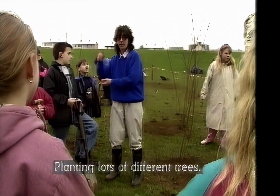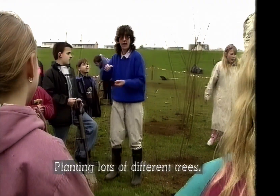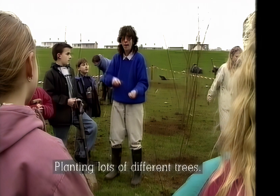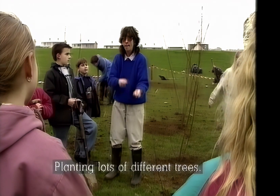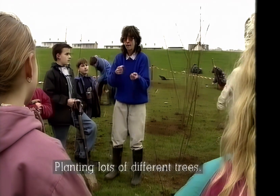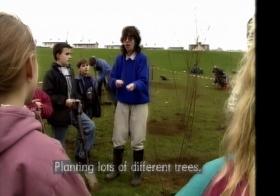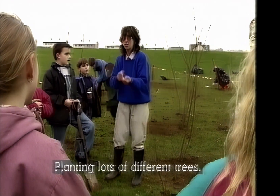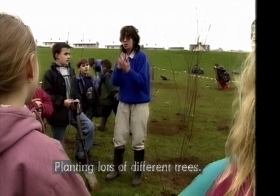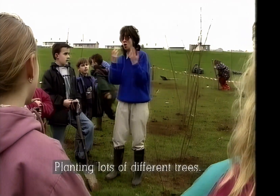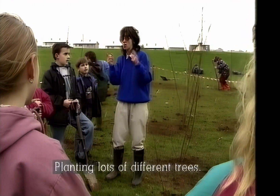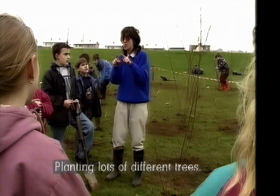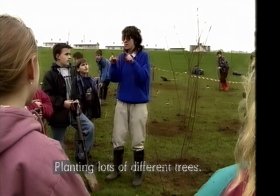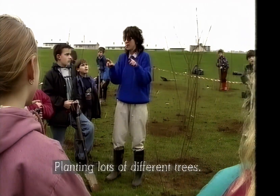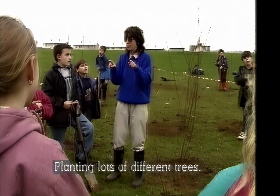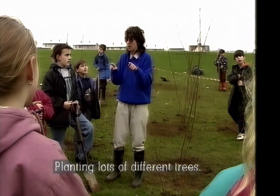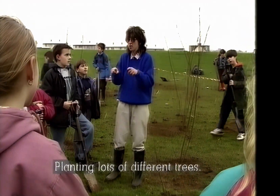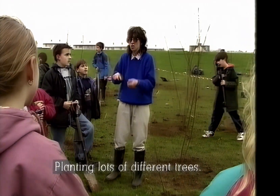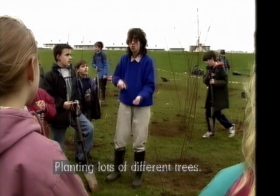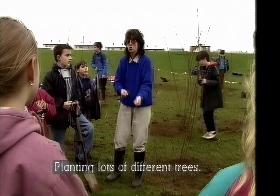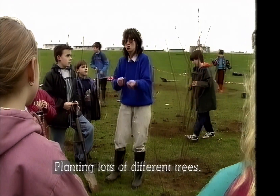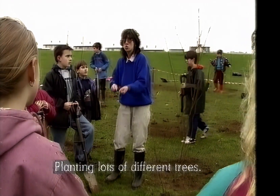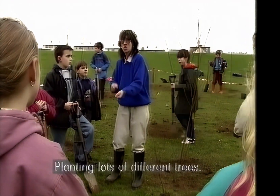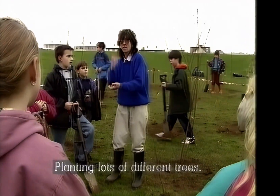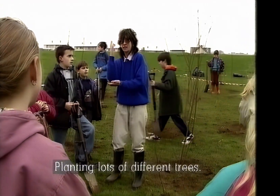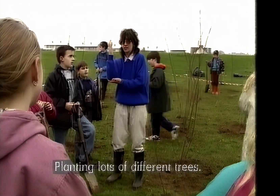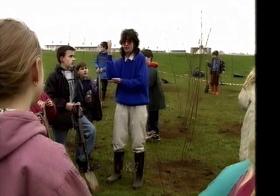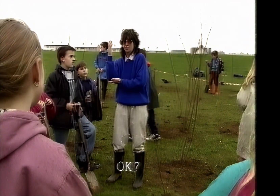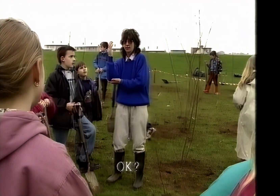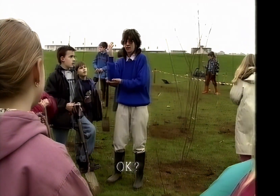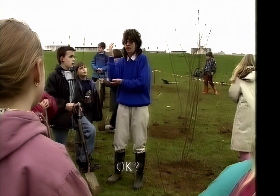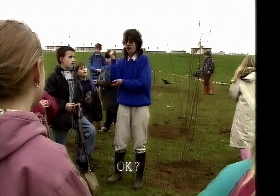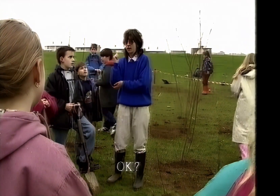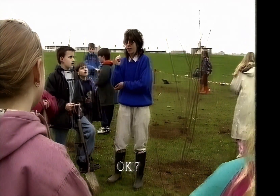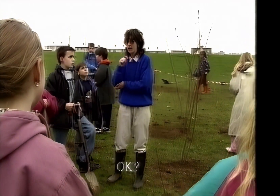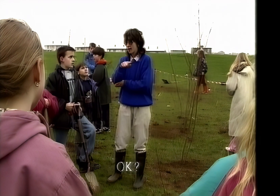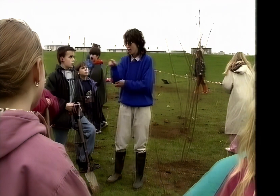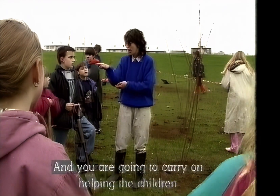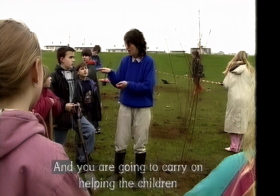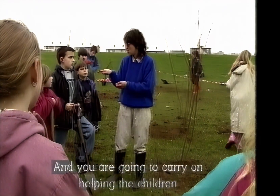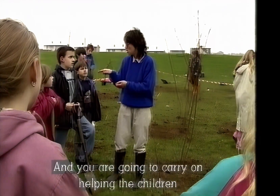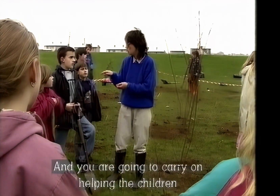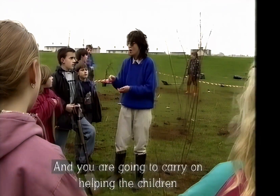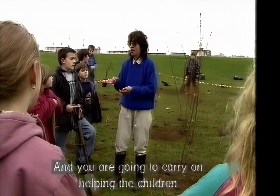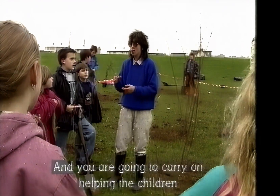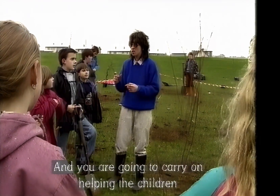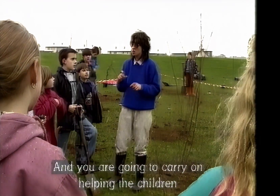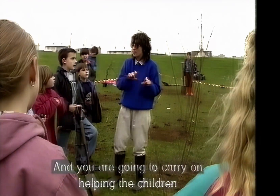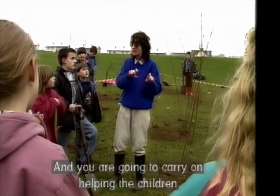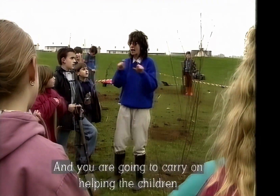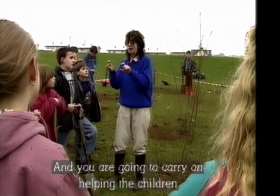okay? Planting lots of different trees, okay? And you are going to carry